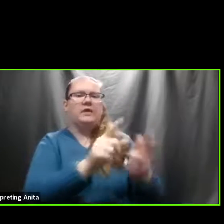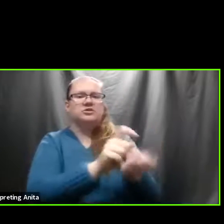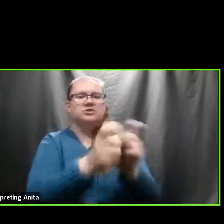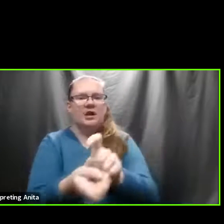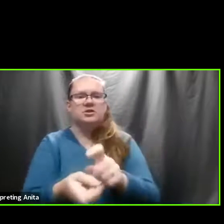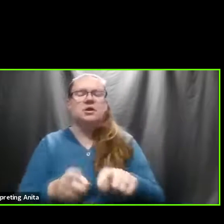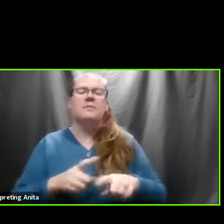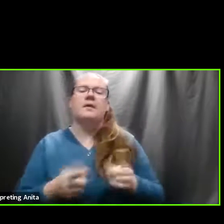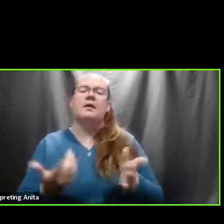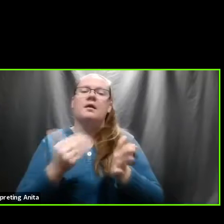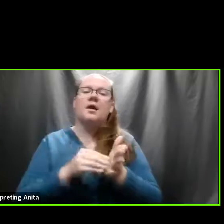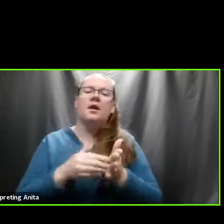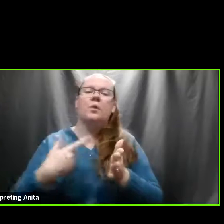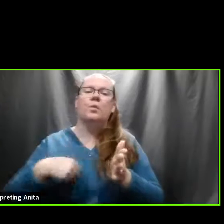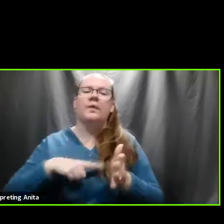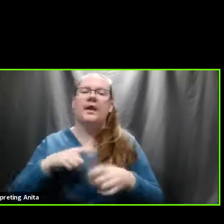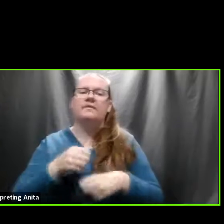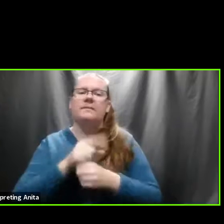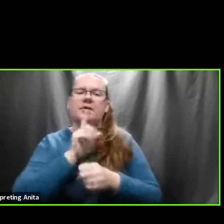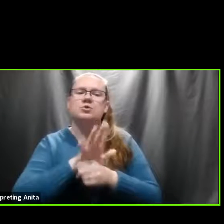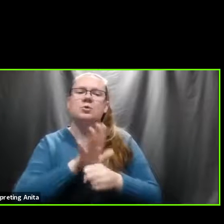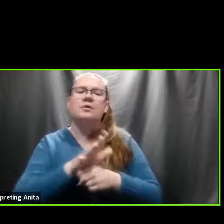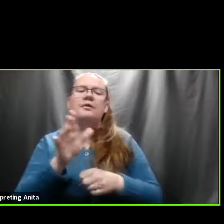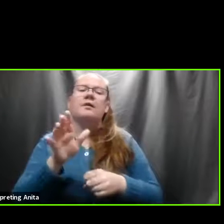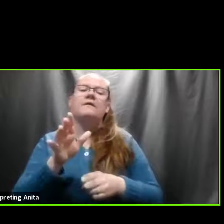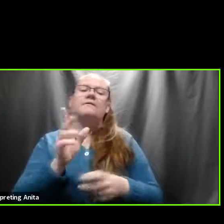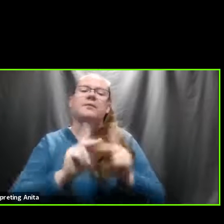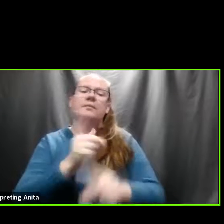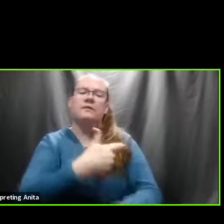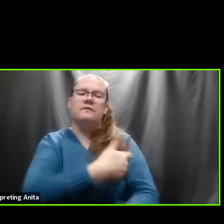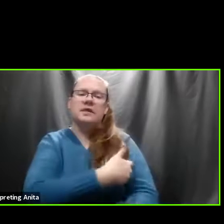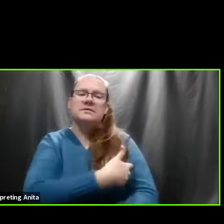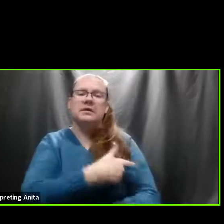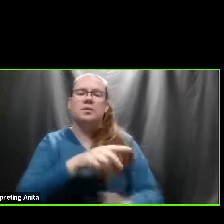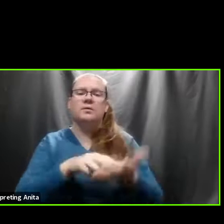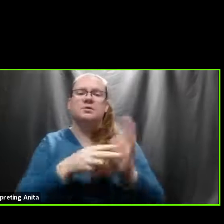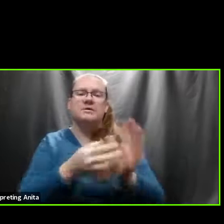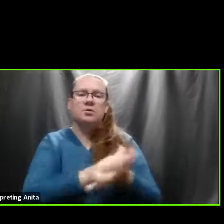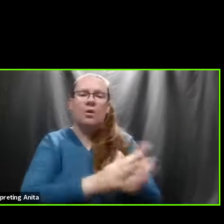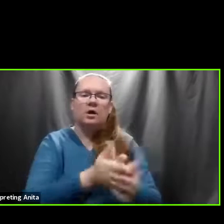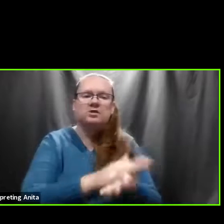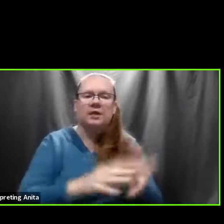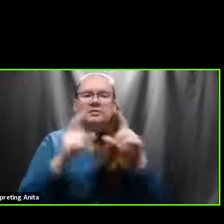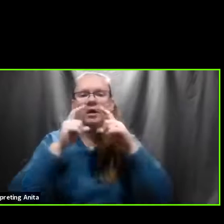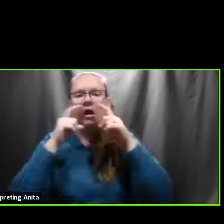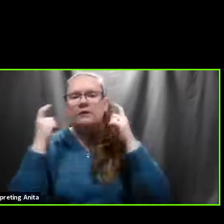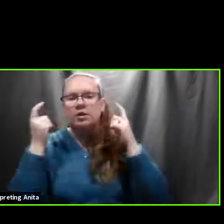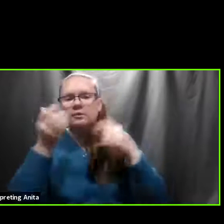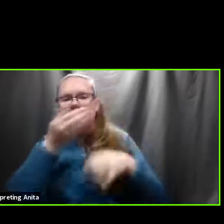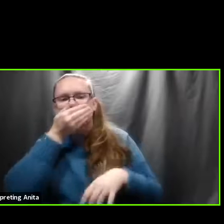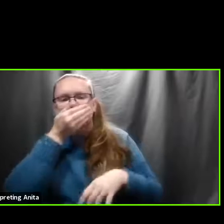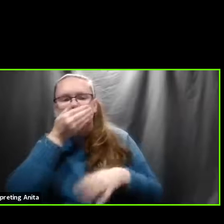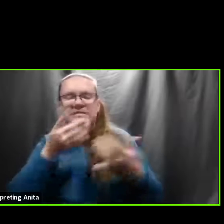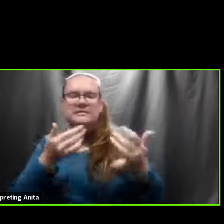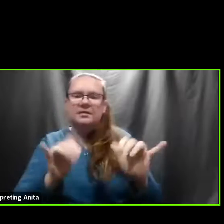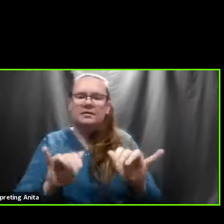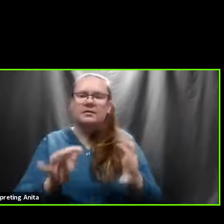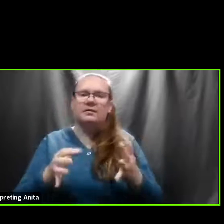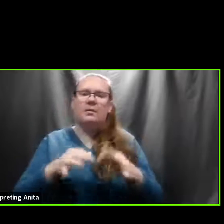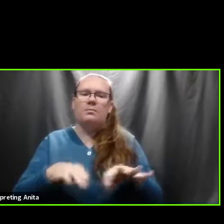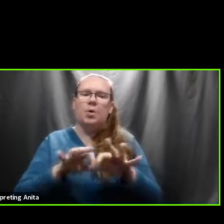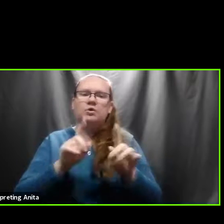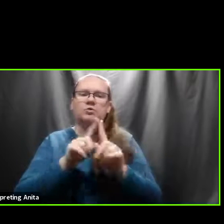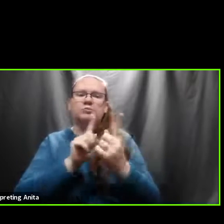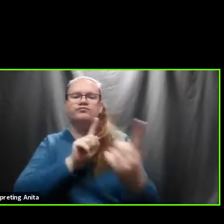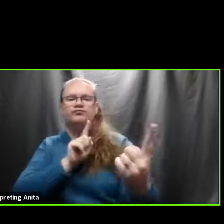continue to, we have enough of vaccinated individuals in our community to wear the face covering, to wash our hands, to, you know, stay, stay, stay away from people